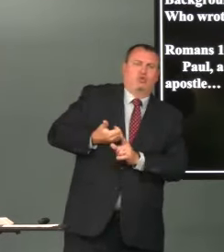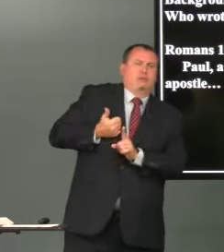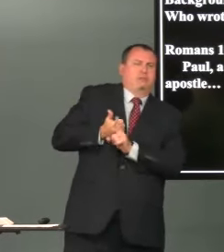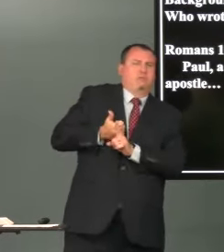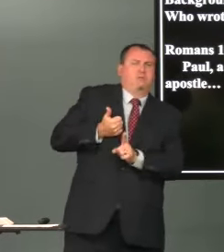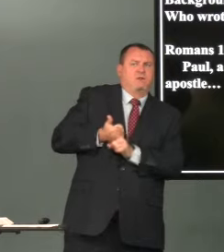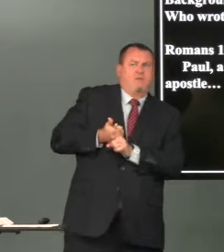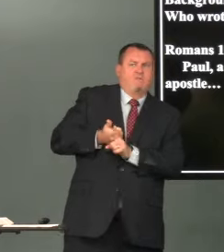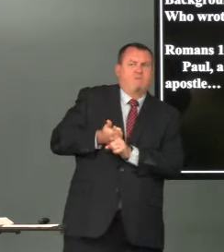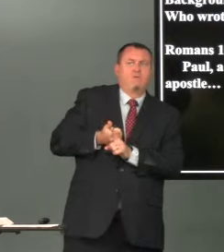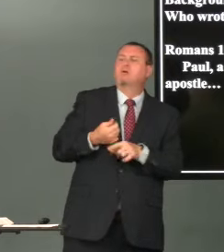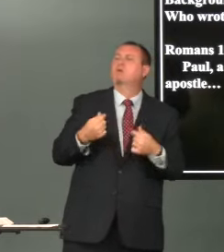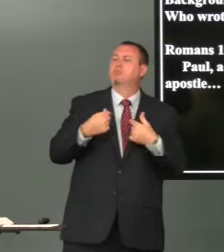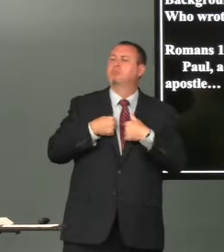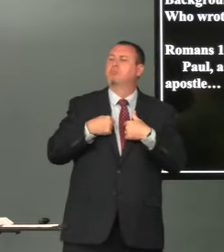so he introduces himself